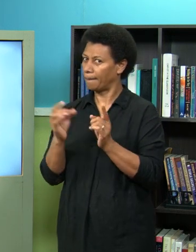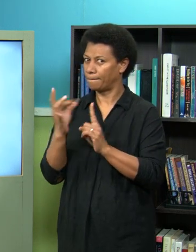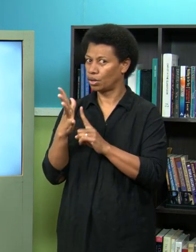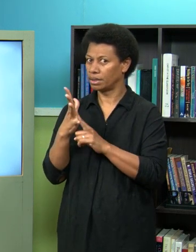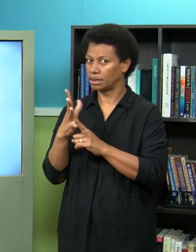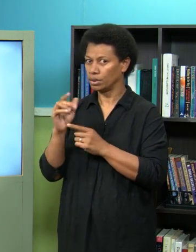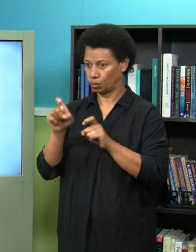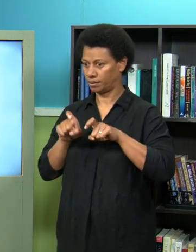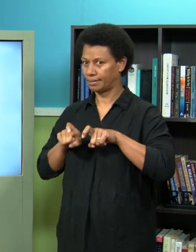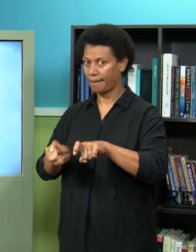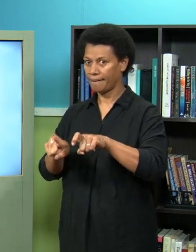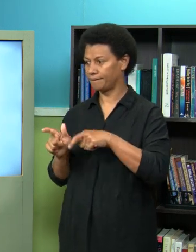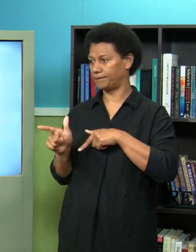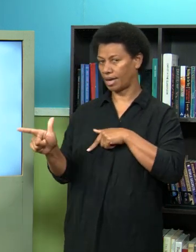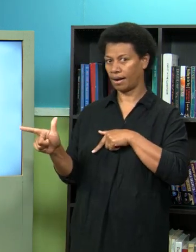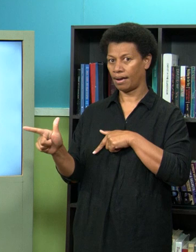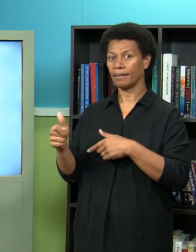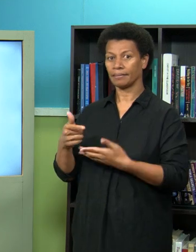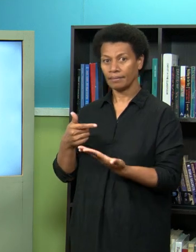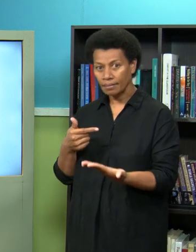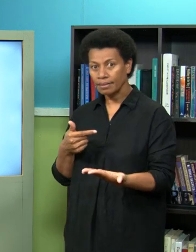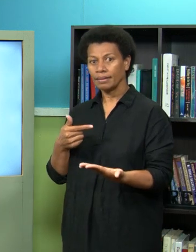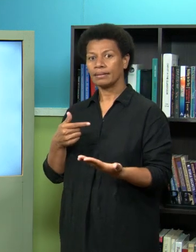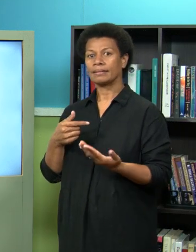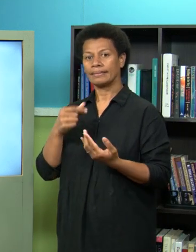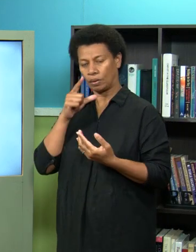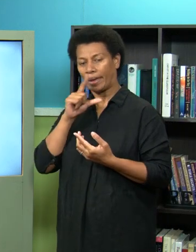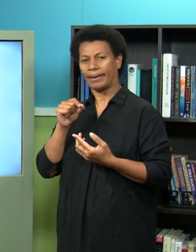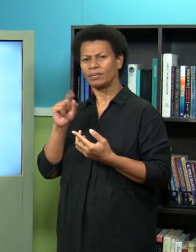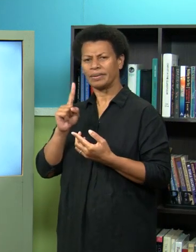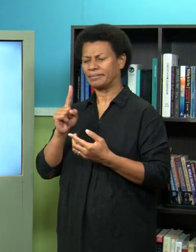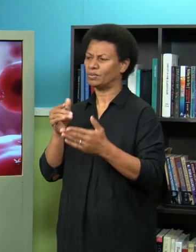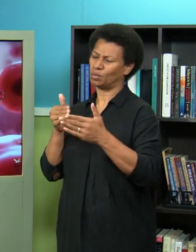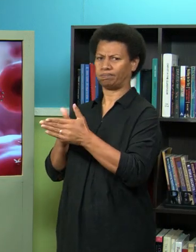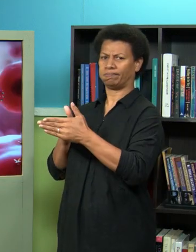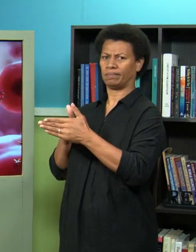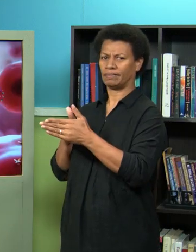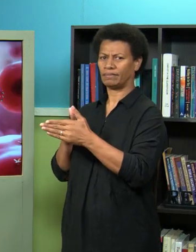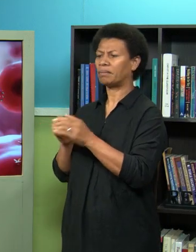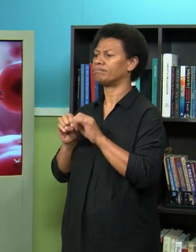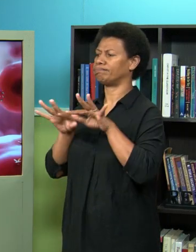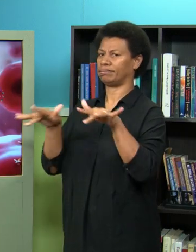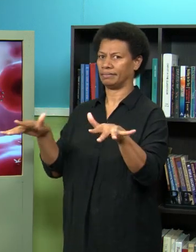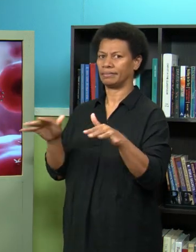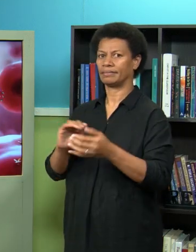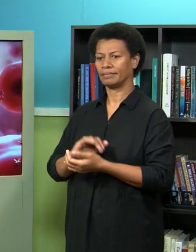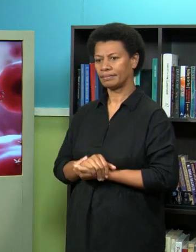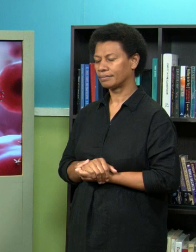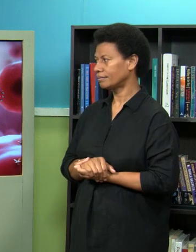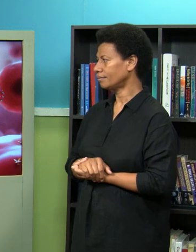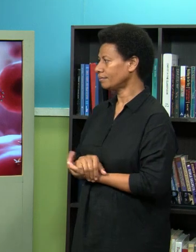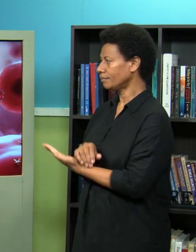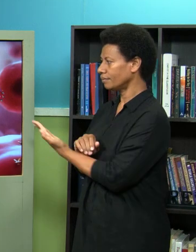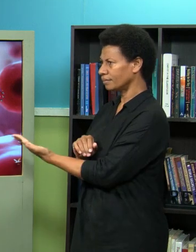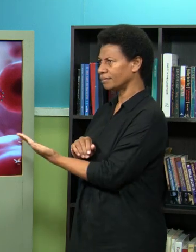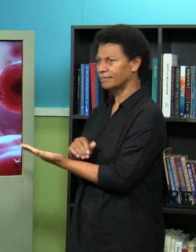so that the virus has its least opportunity to transmit okay so this is a picture from the Center for